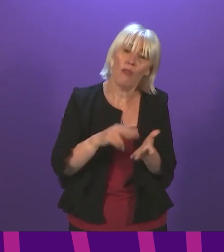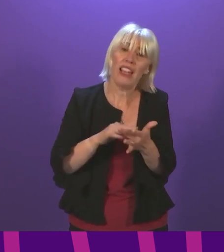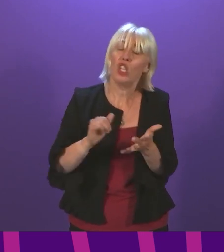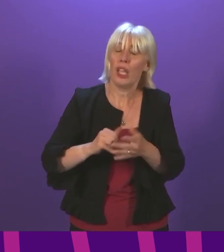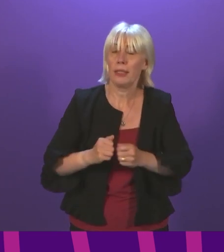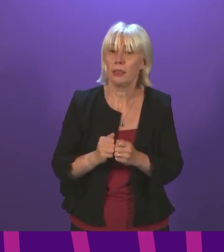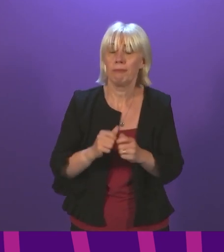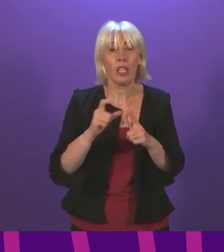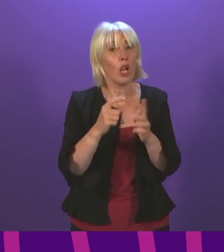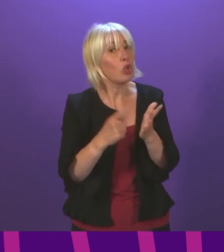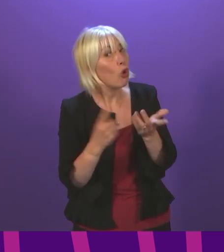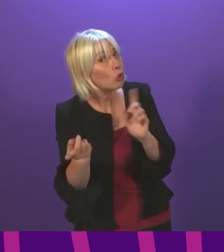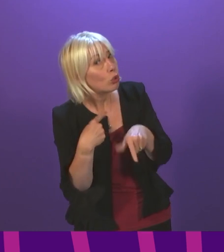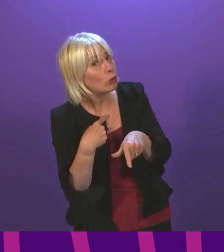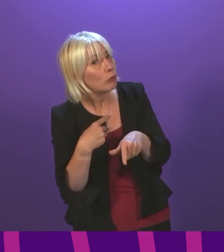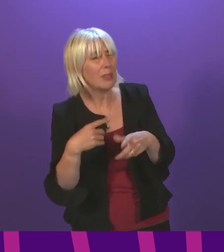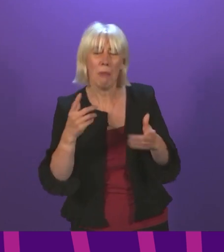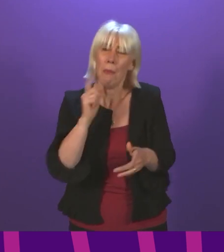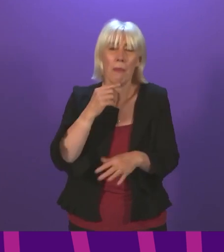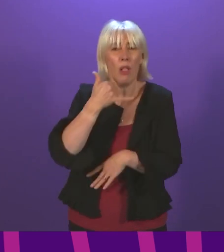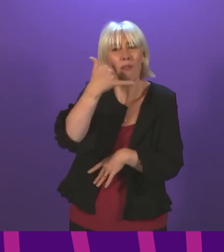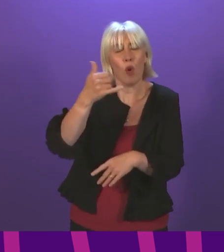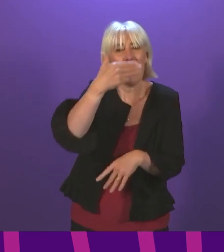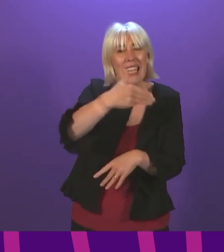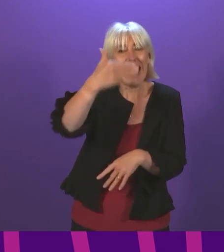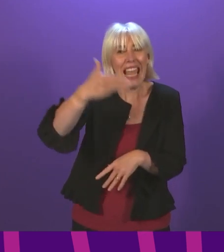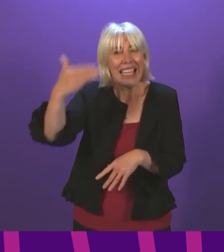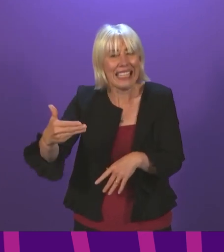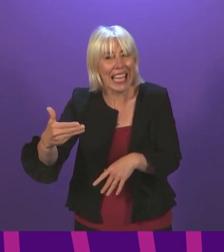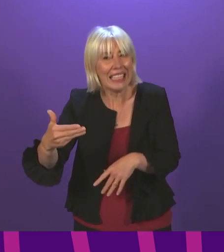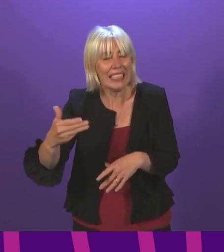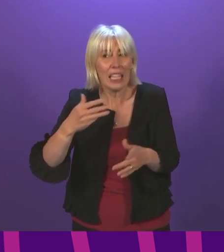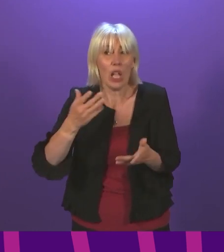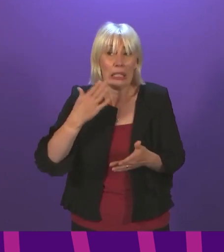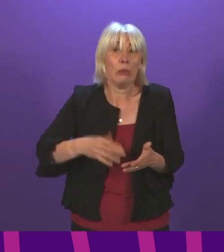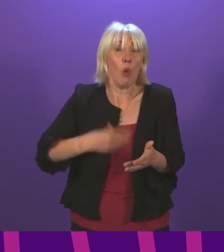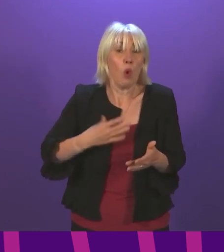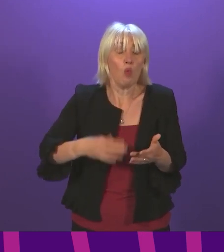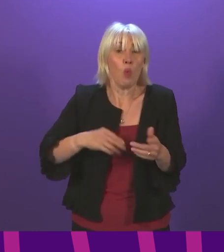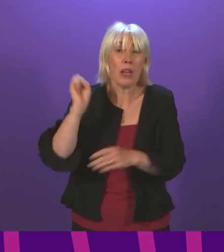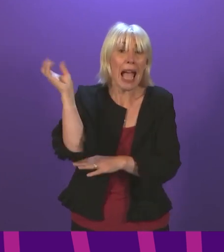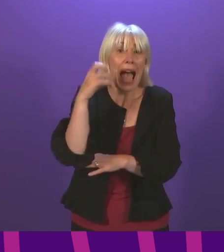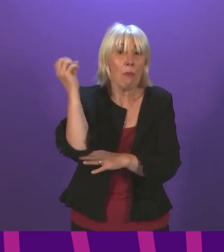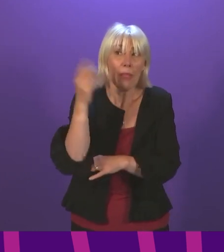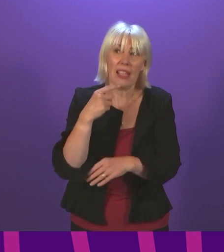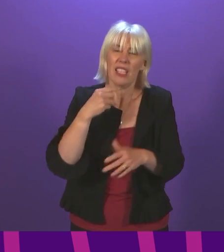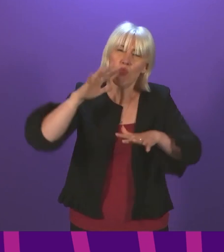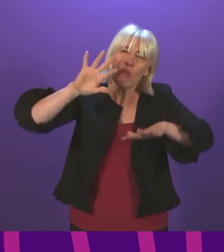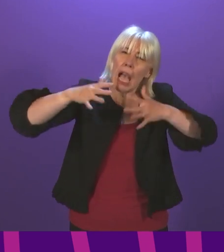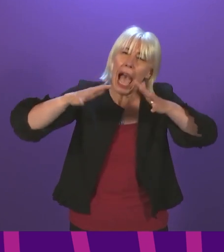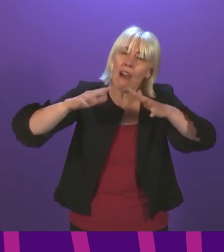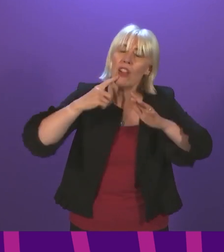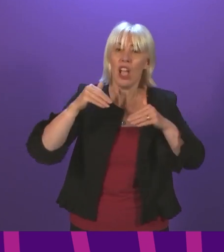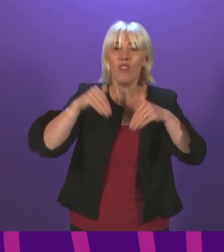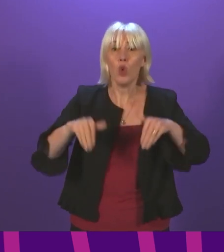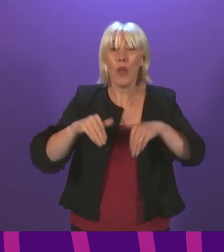Douglas Ross. People are dialing 999. They are asking for an ambulance and on average they are waiting